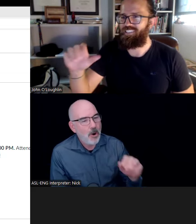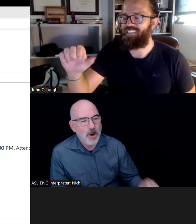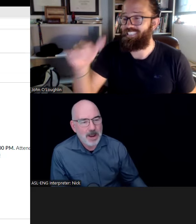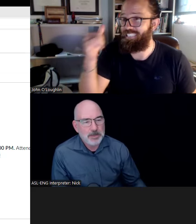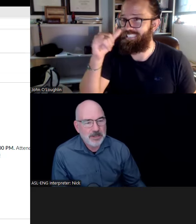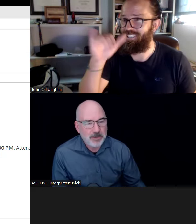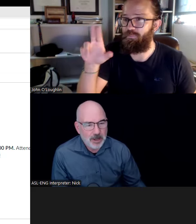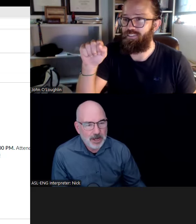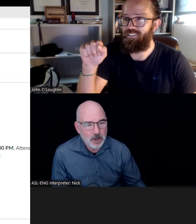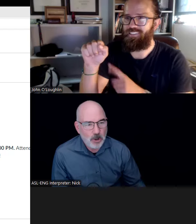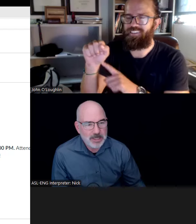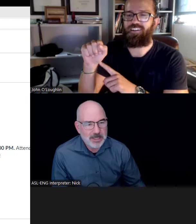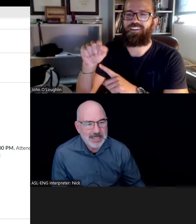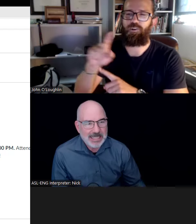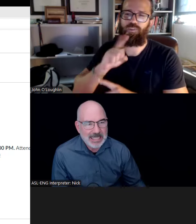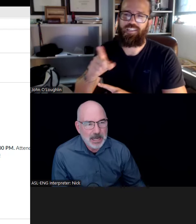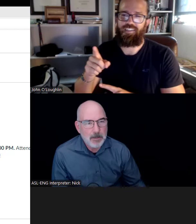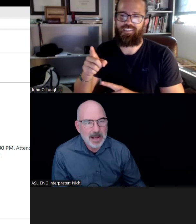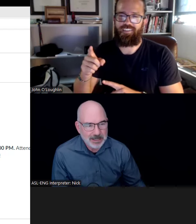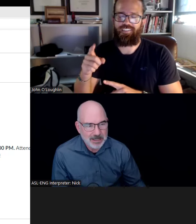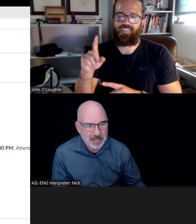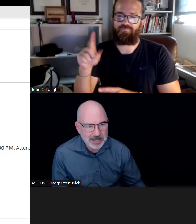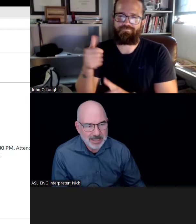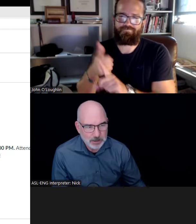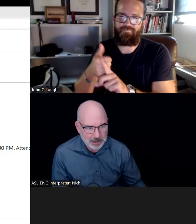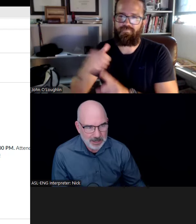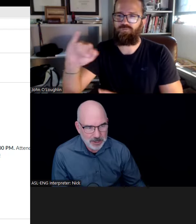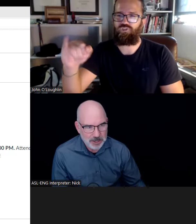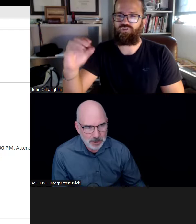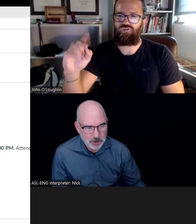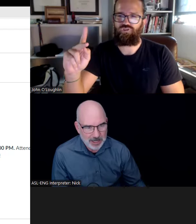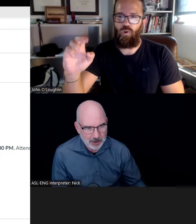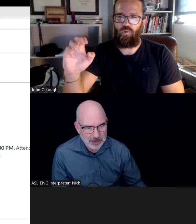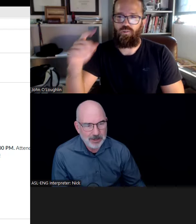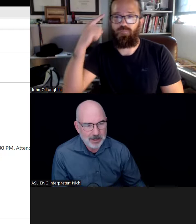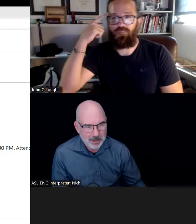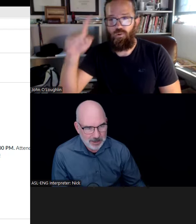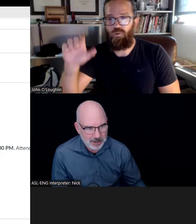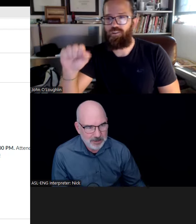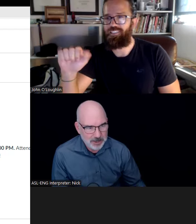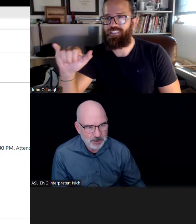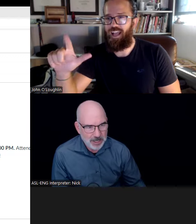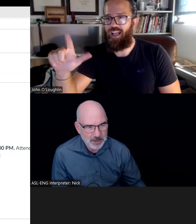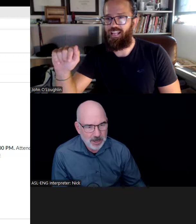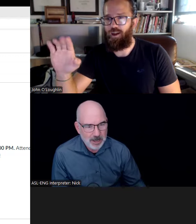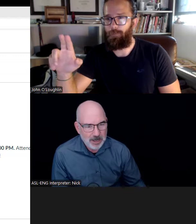oh i'm going to make fun i'm going to call this the silly bus instead of the silly bus it's just a joke here that i've just made uh